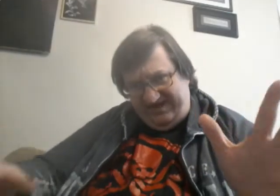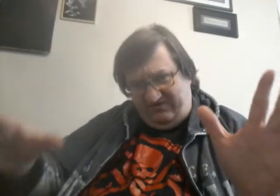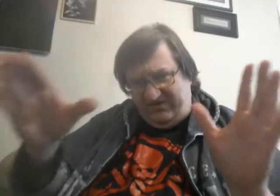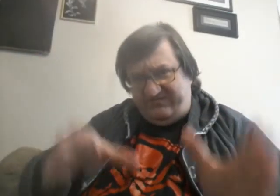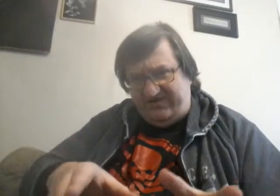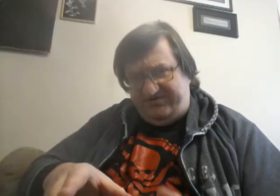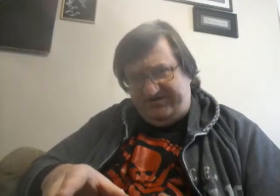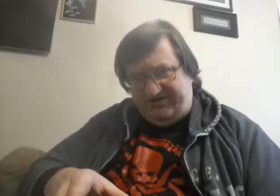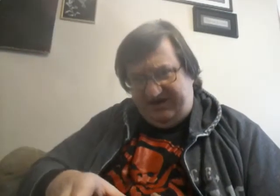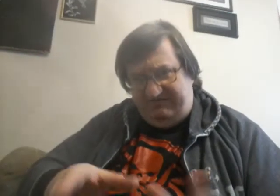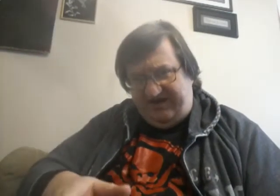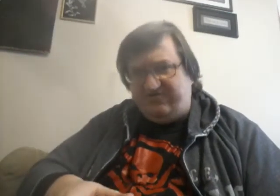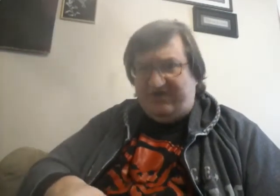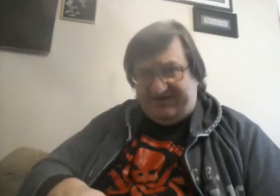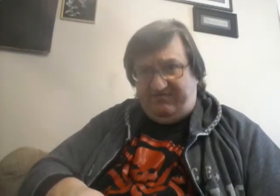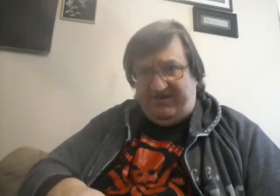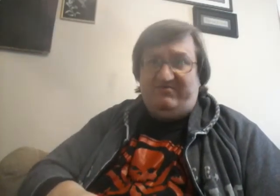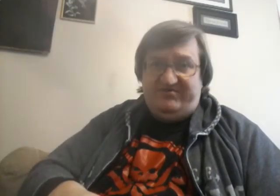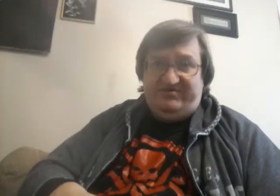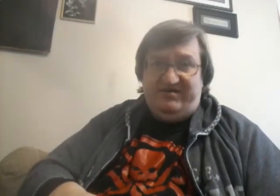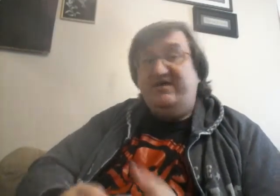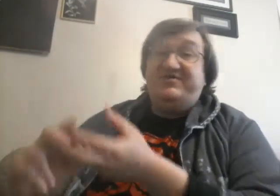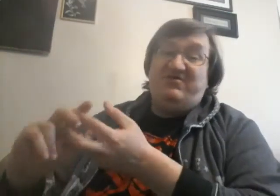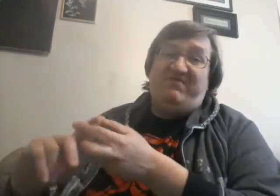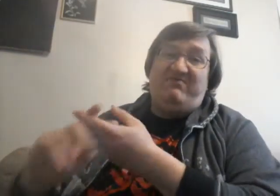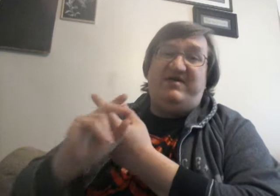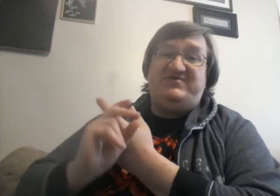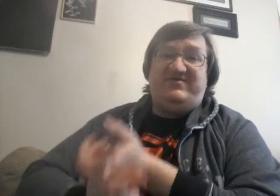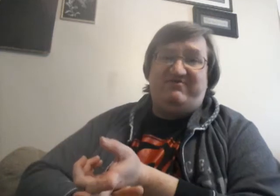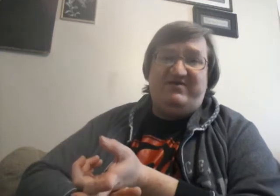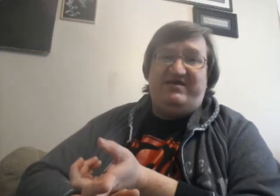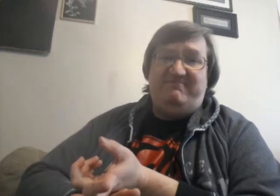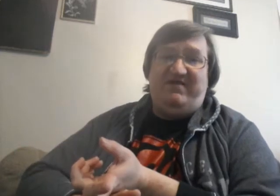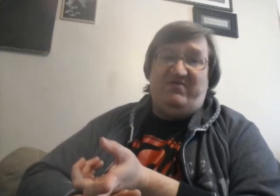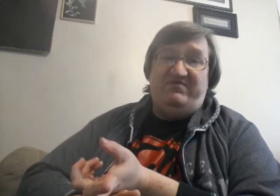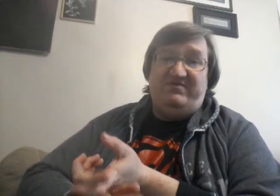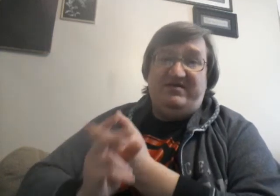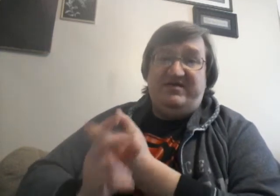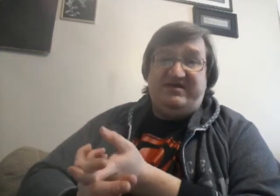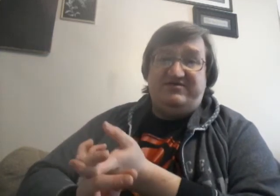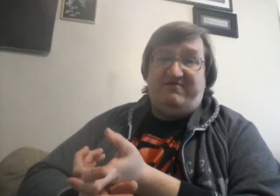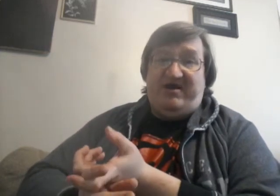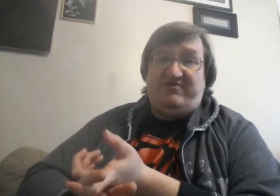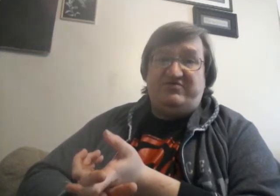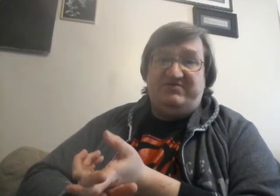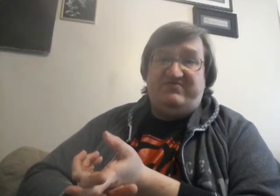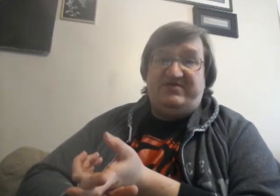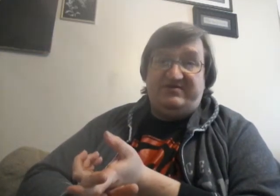back to where she and Pietro got their powers. Because so far we have seen three people getting their powers from the Infinity